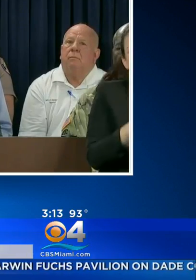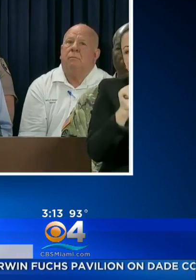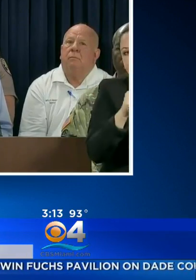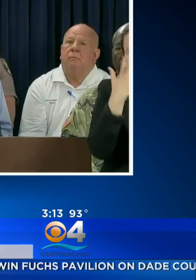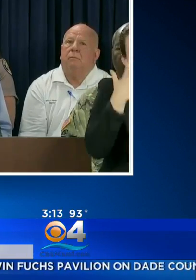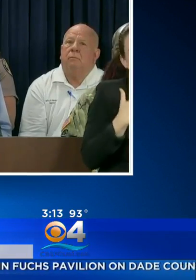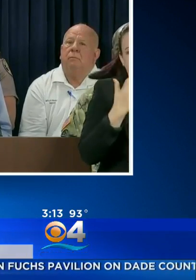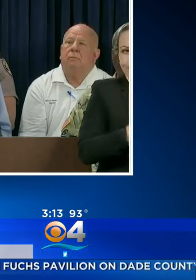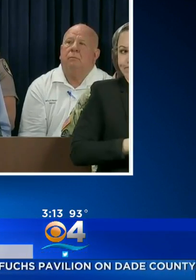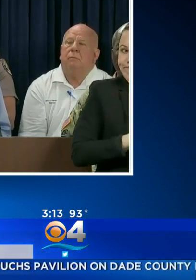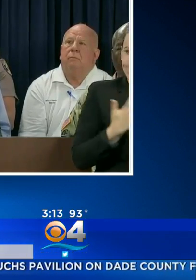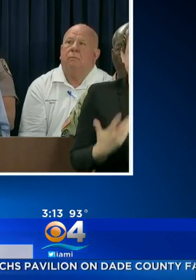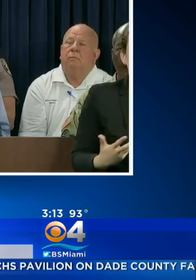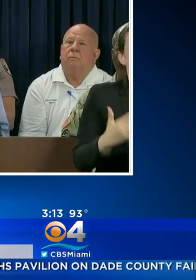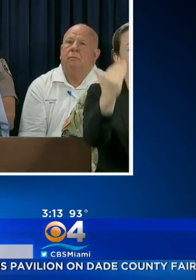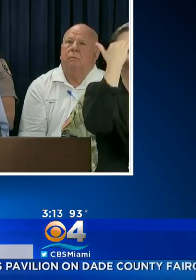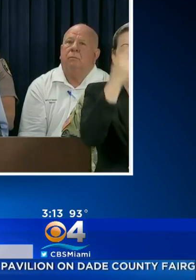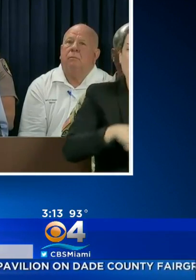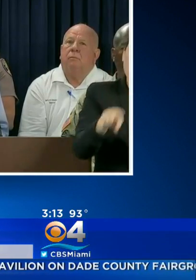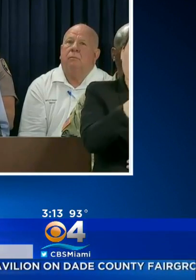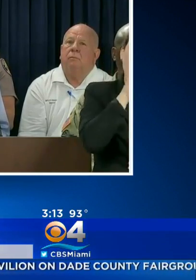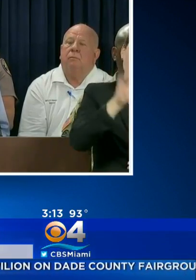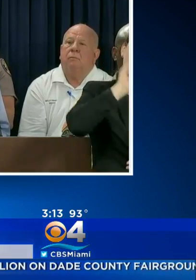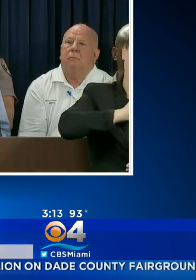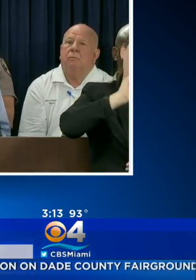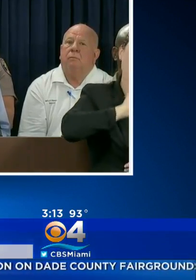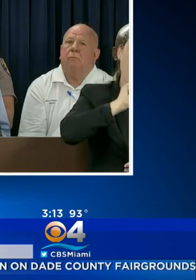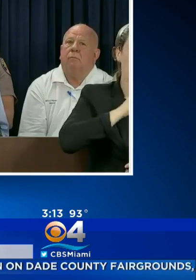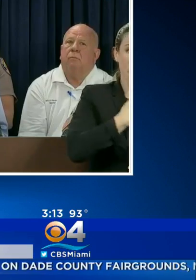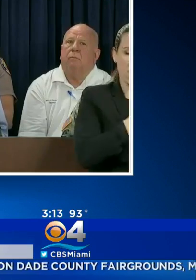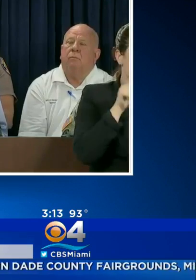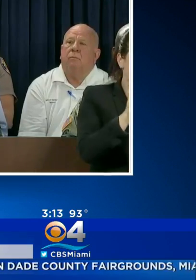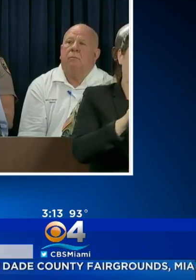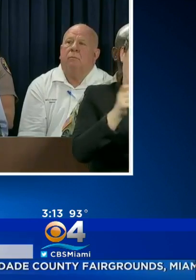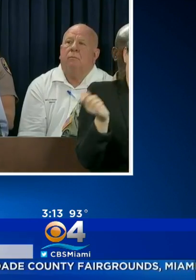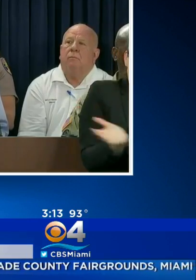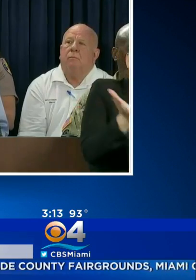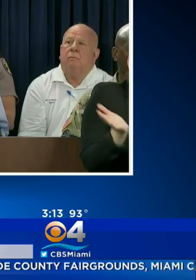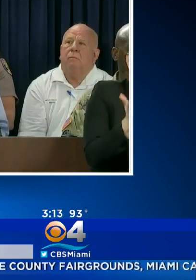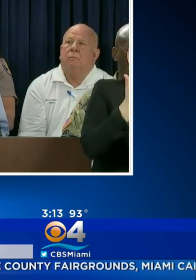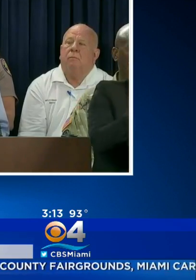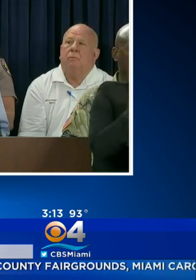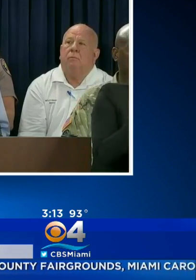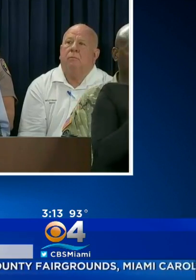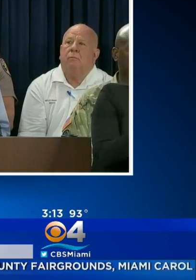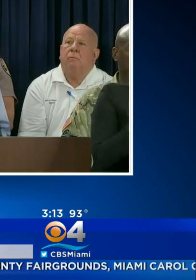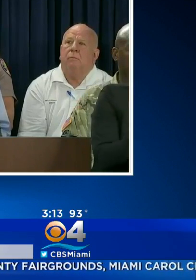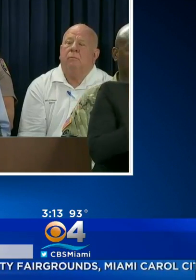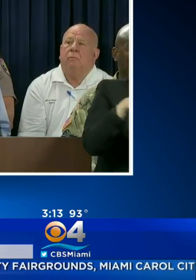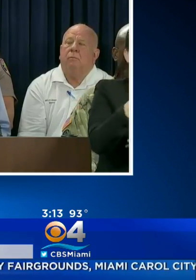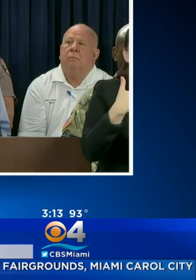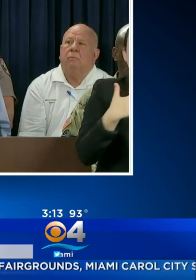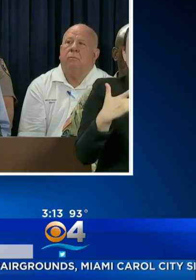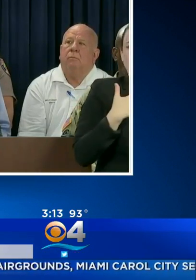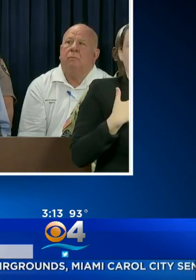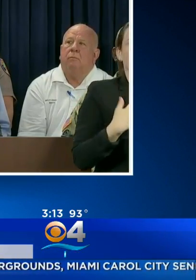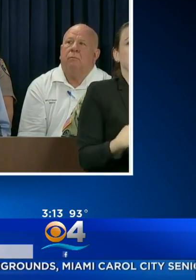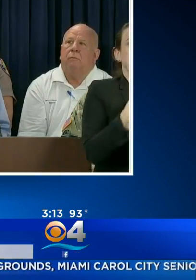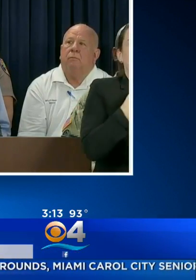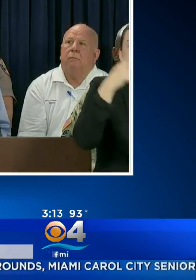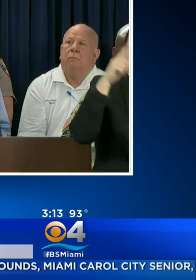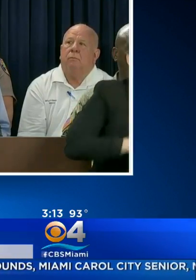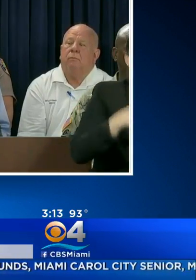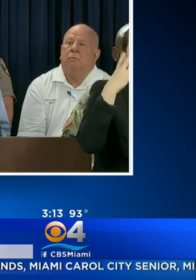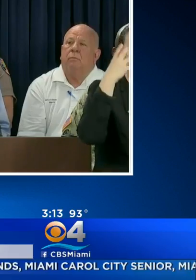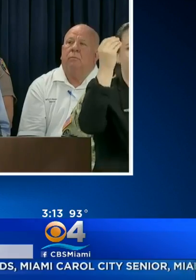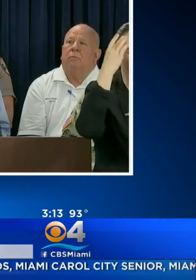I KNOW THIS HAS TO BE VERY FRUSTRATING AND WE WILL NOT STOP WORKING ON THIS. IF YOU ARE CONCERNED THAT YOU DO NOT HAVE A WAY TO EVACUATE BECAUSE